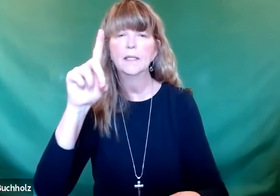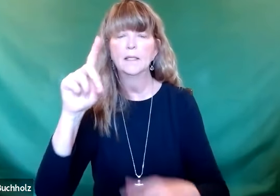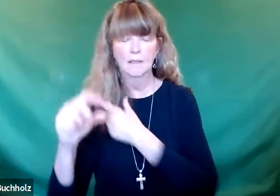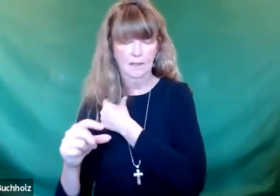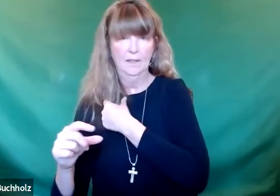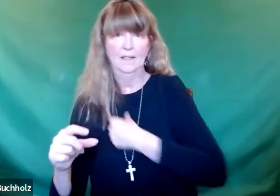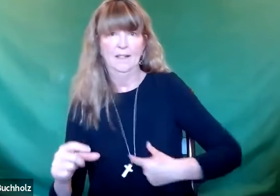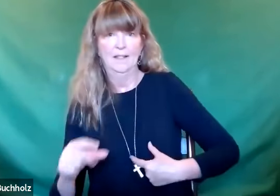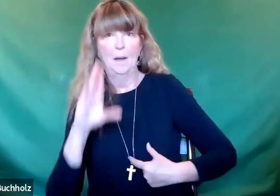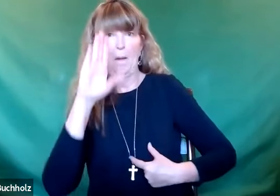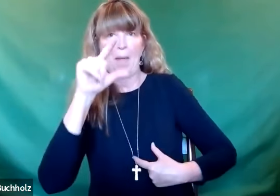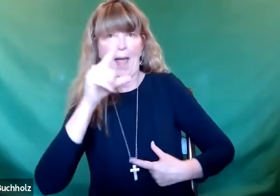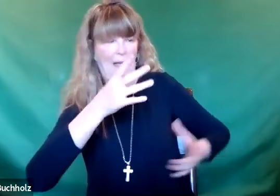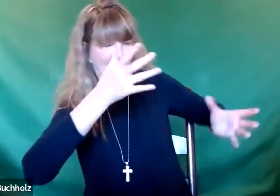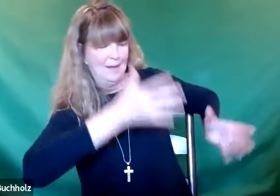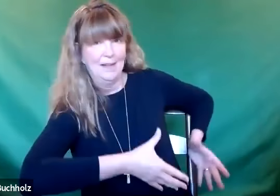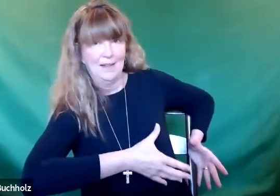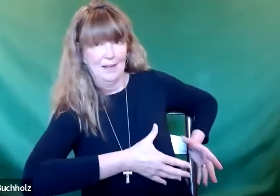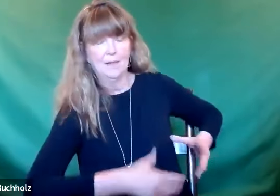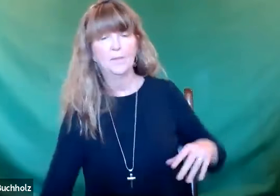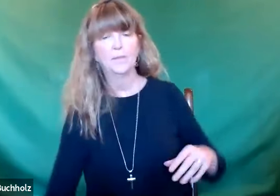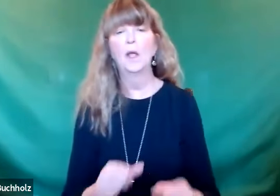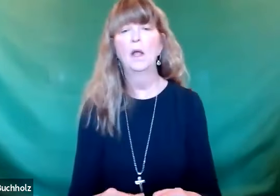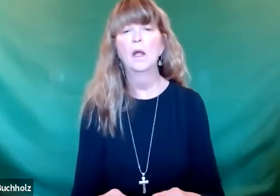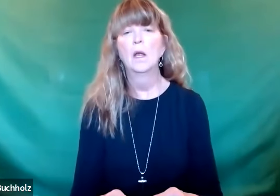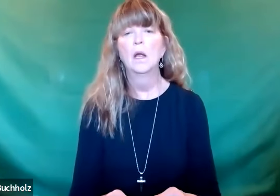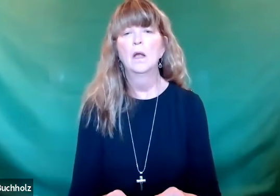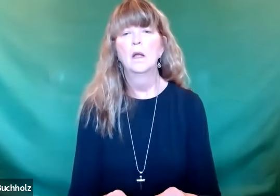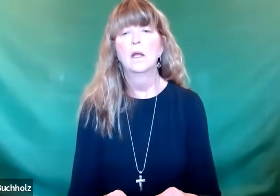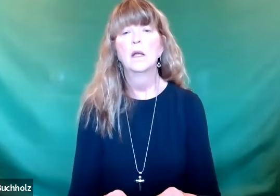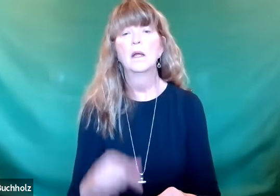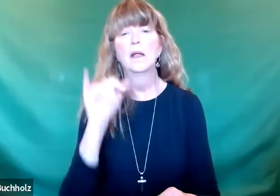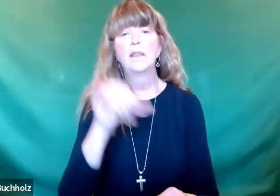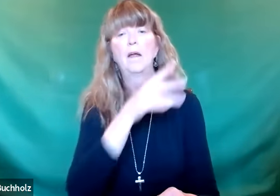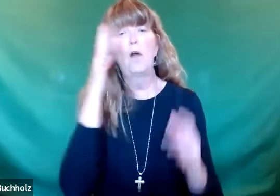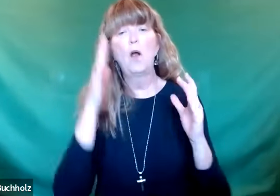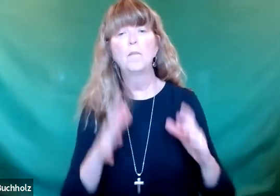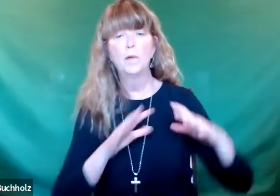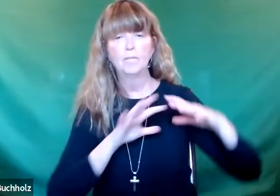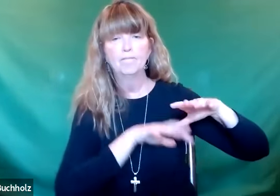A farmer went to sow a seed. So imagine a farmer with his bag of seeds strung across his body.